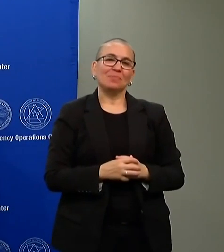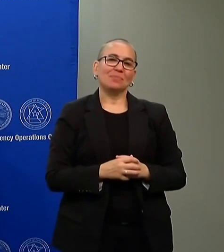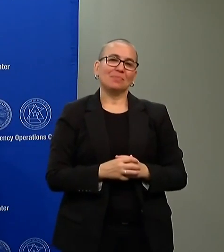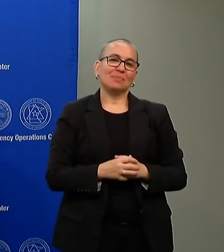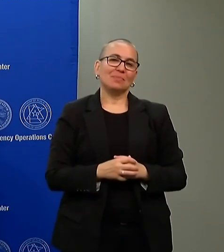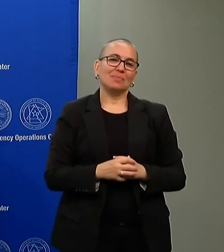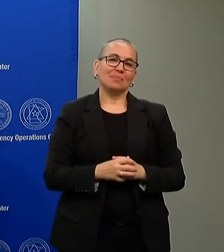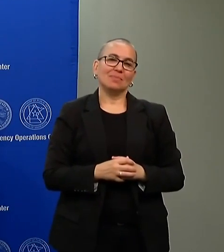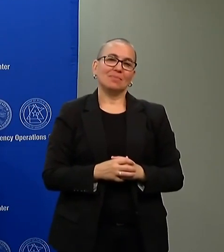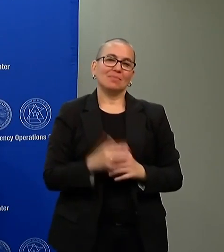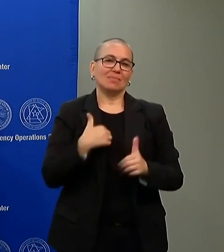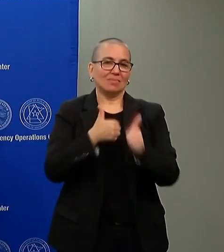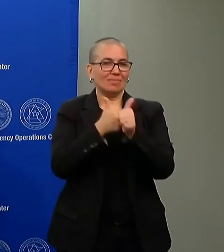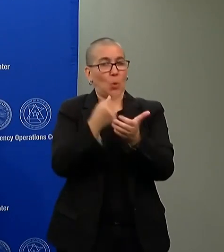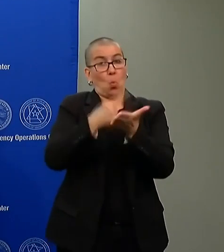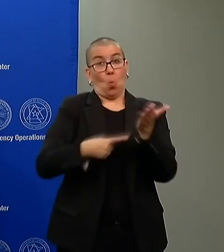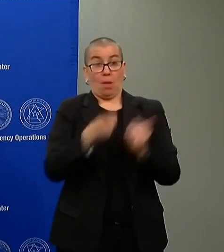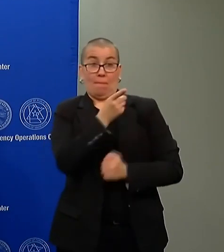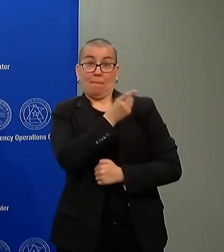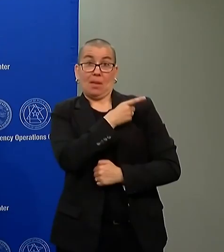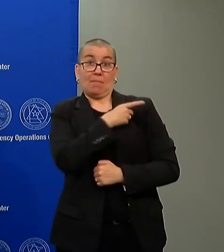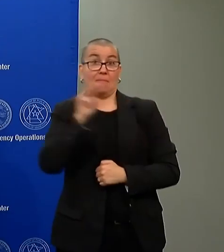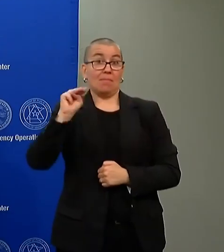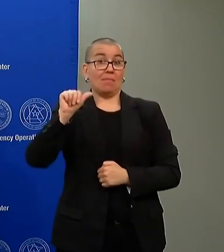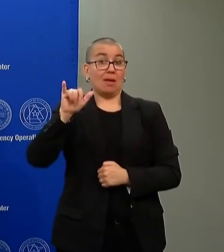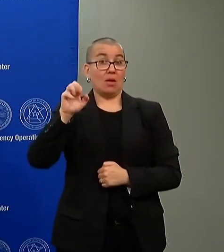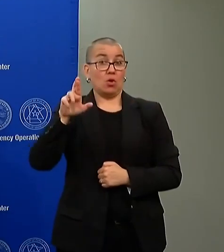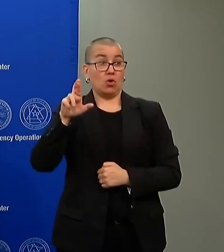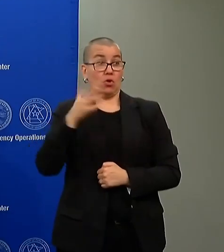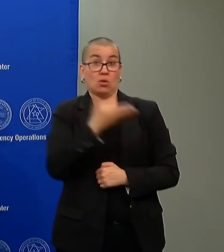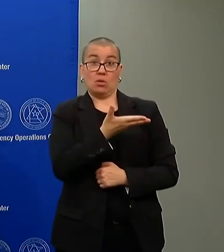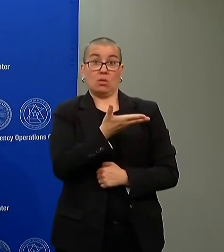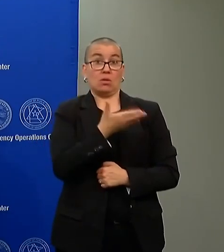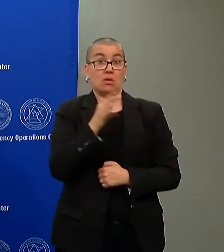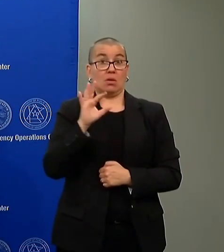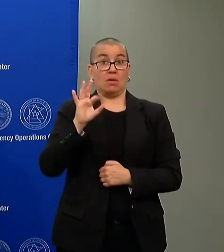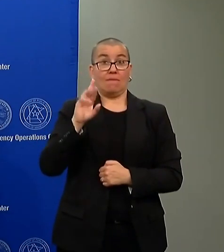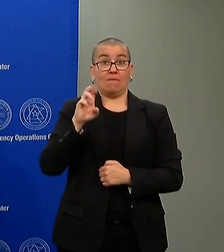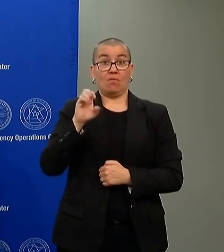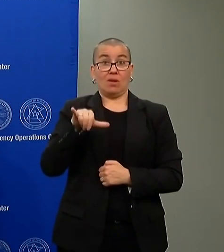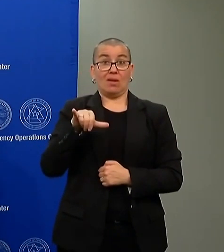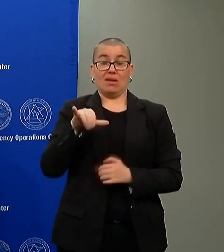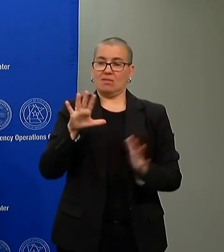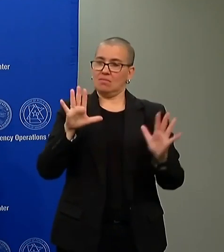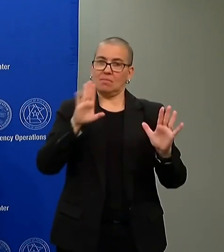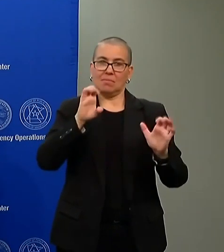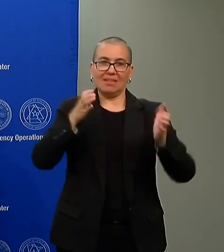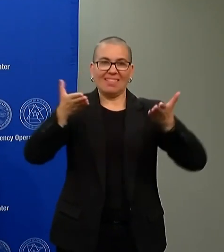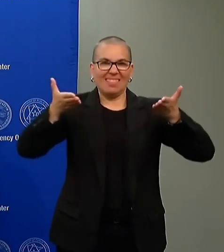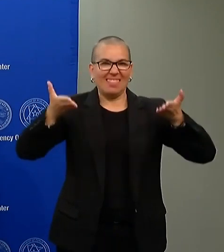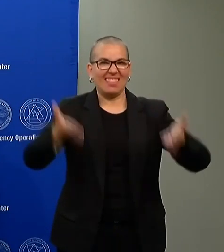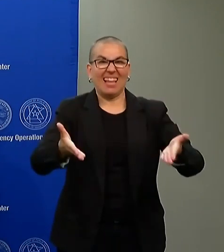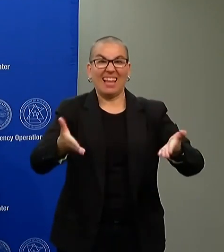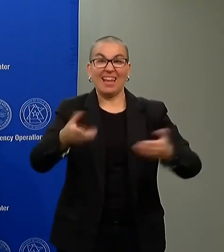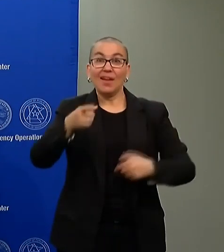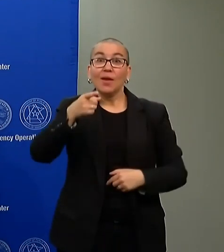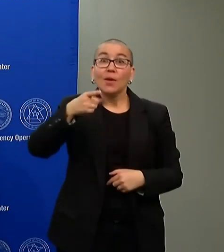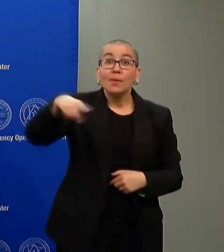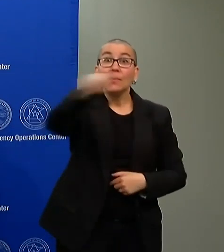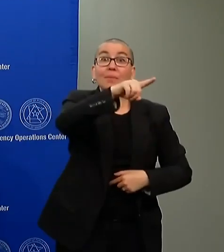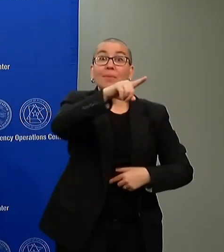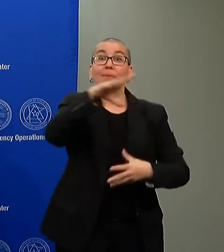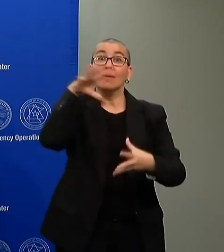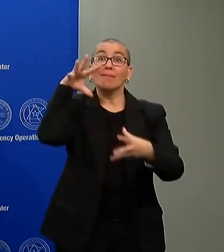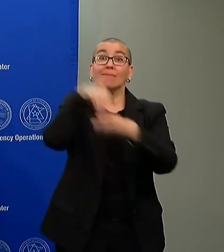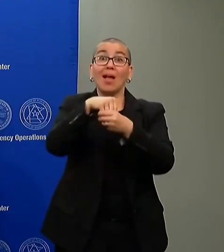the mayor just said. Just by virtue of being out in that space, just by virtue of being a part of a crowd that the people who would